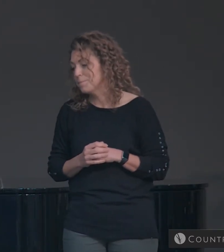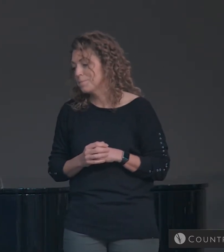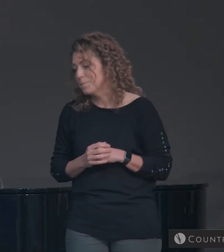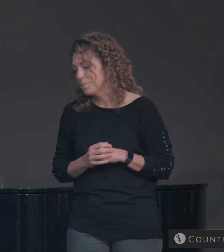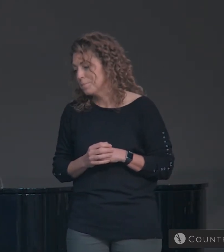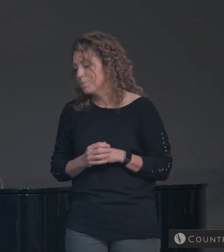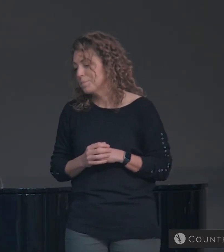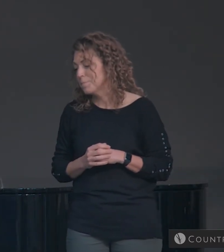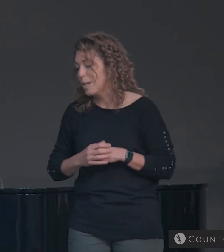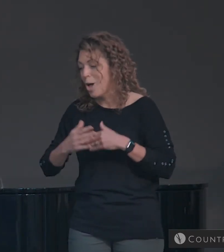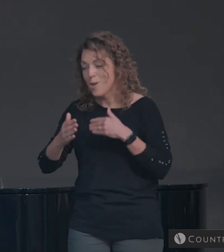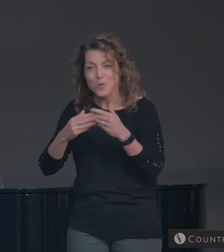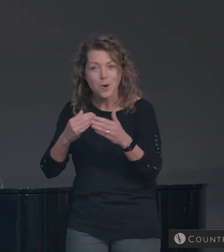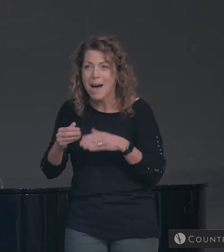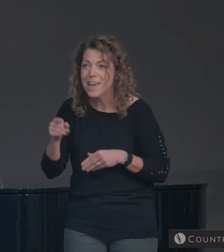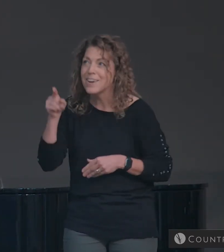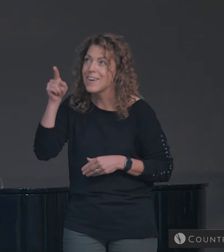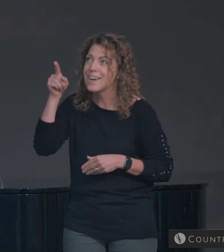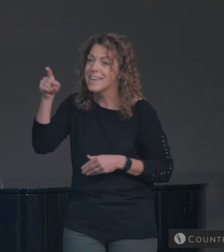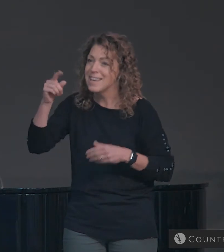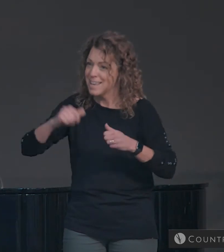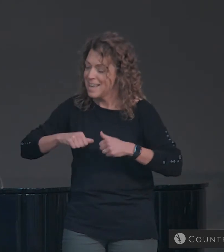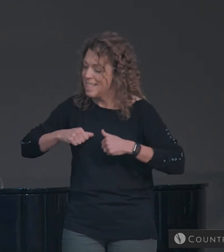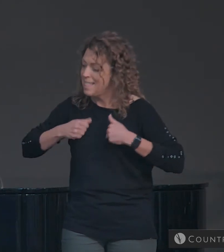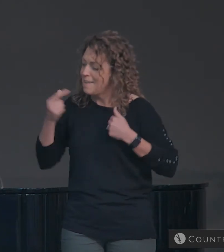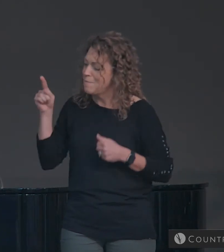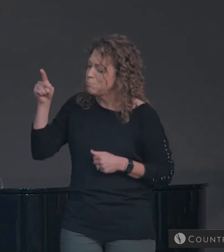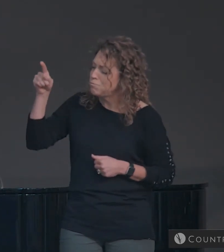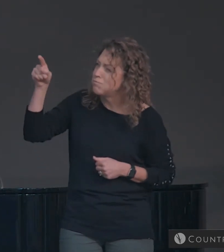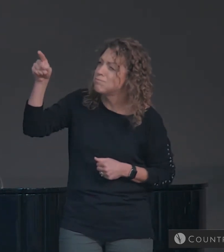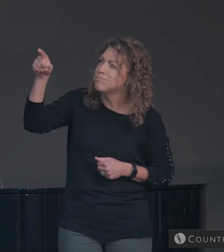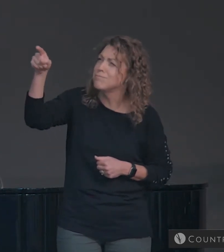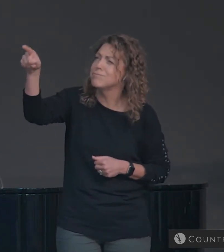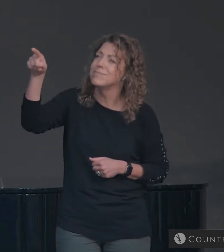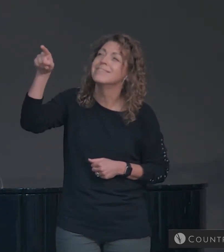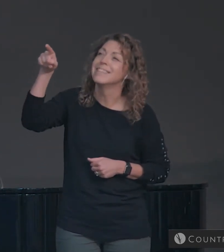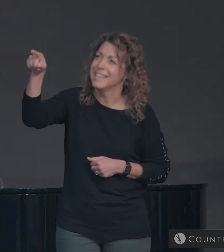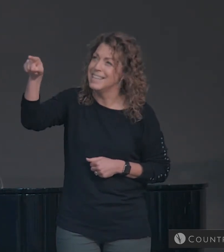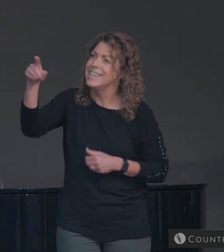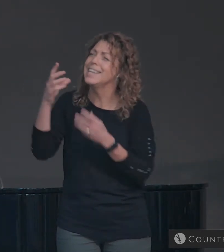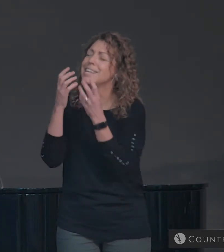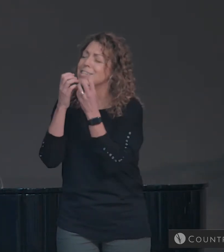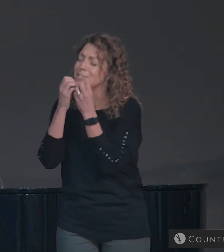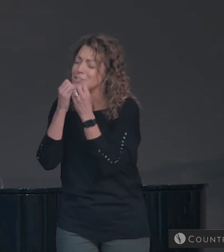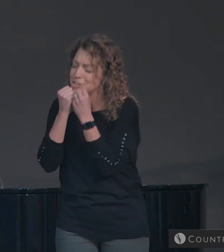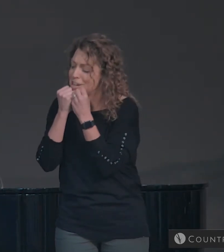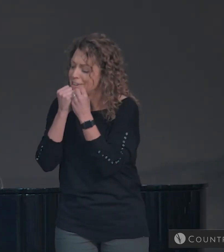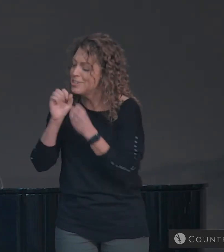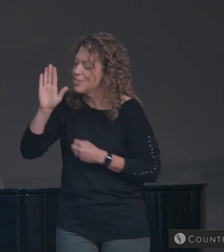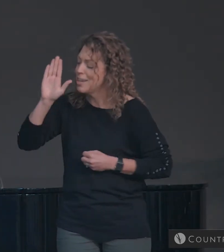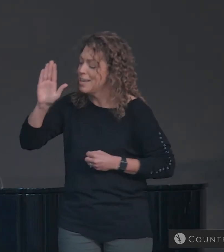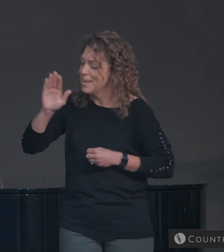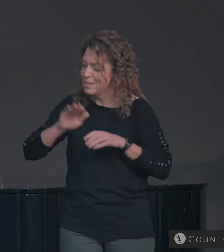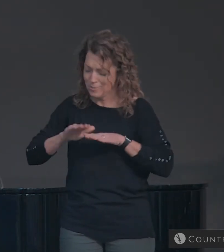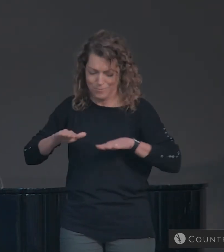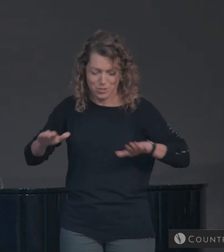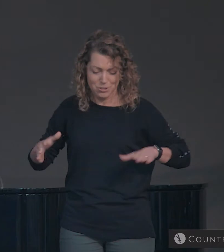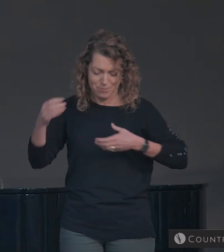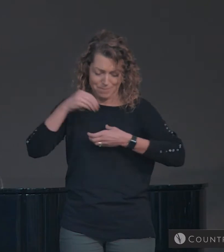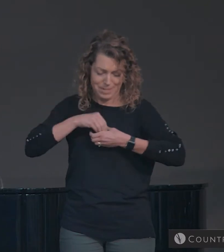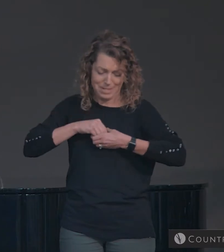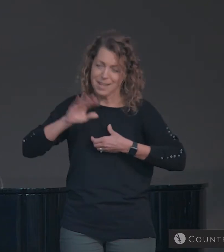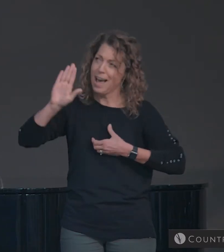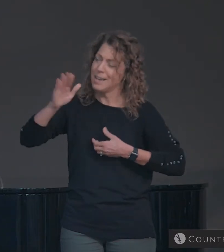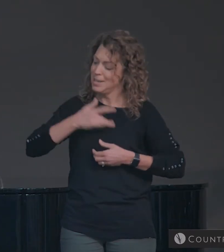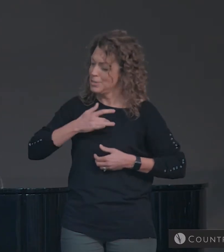Though He dwells beyond the stars, His redeemed are